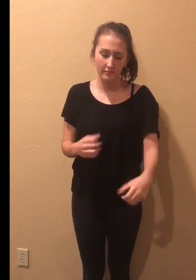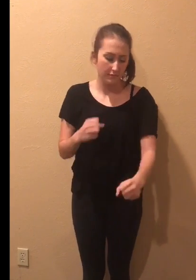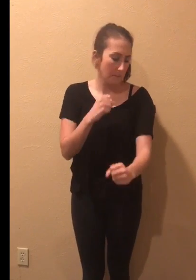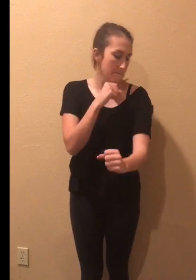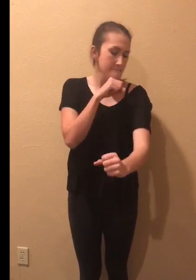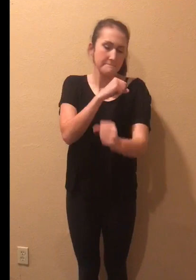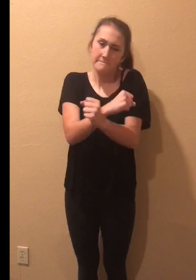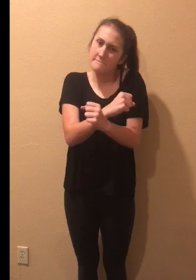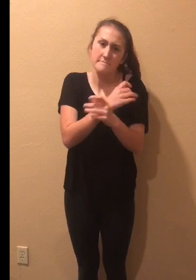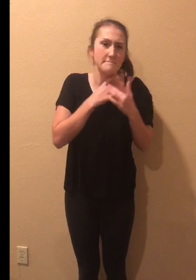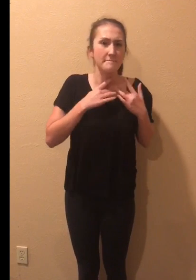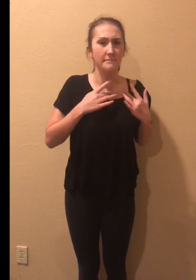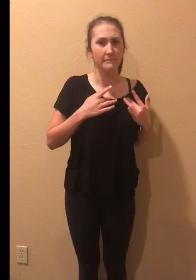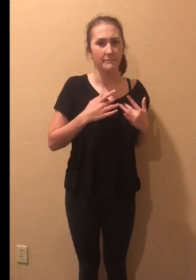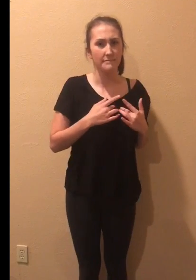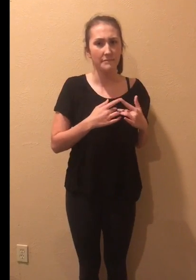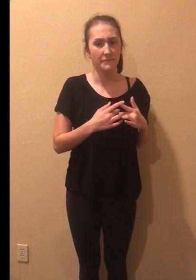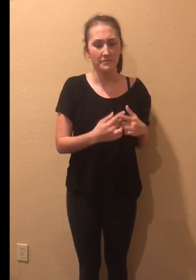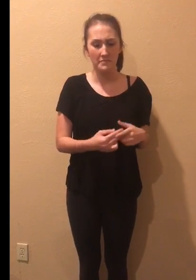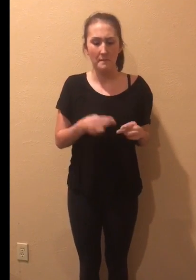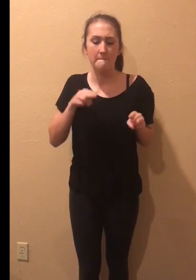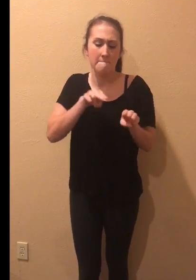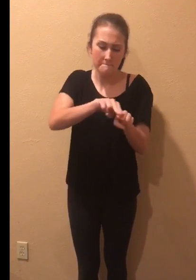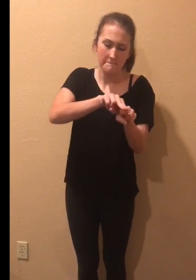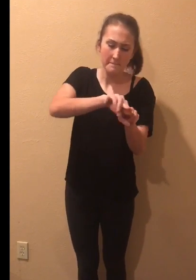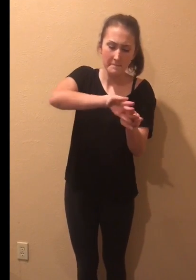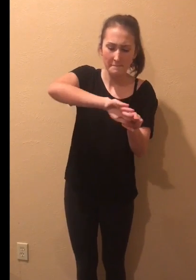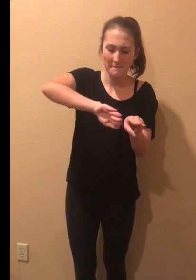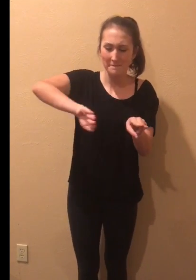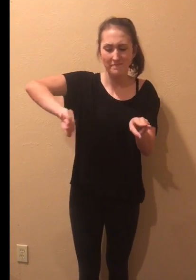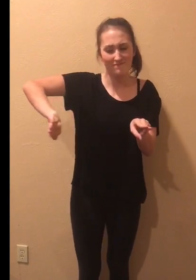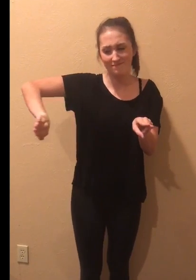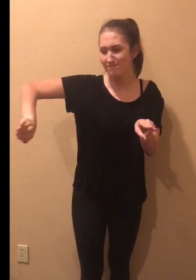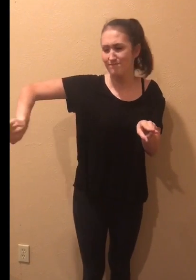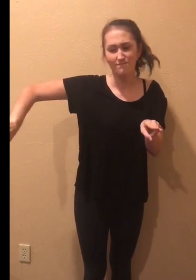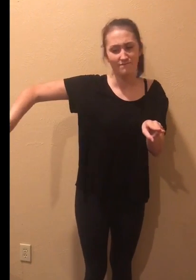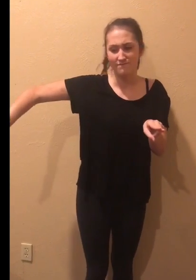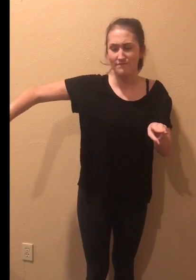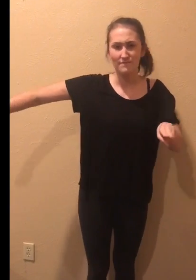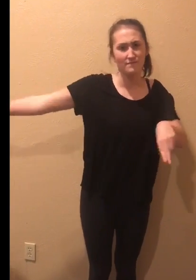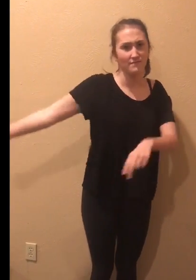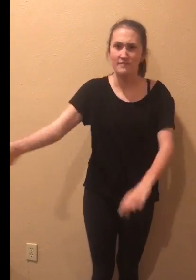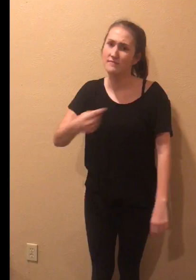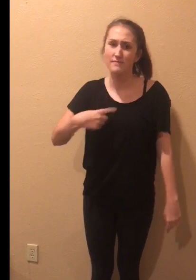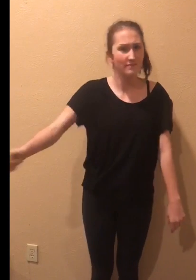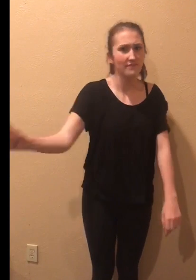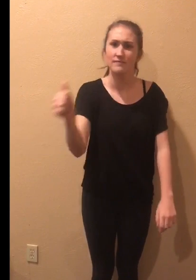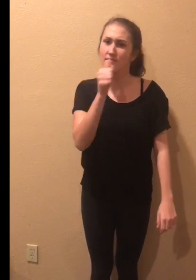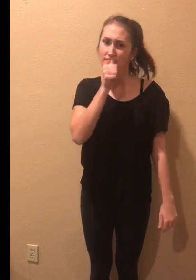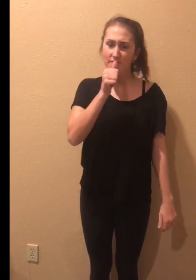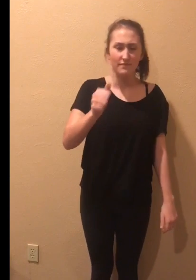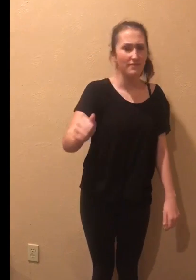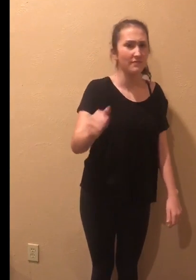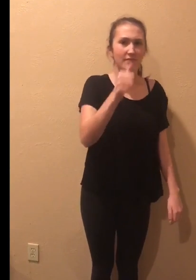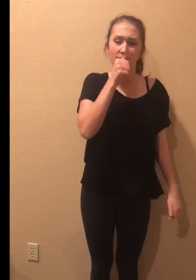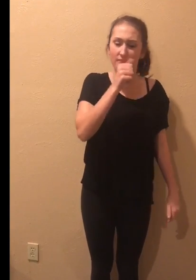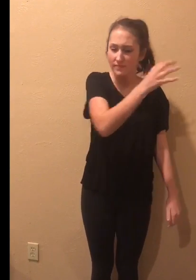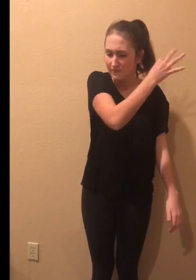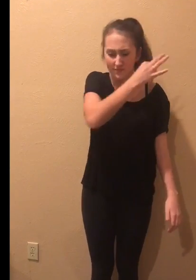The world has the right to my heart The world has no place in our bed They don't get to know what